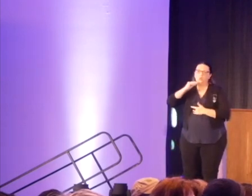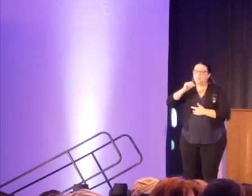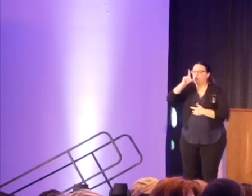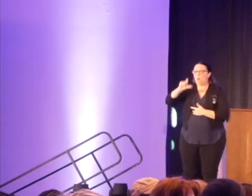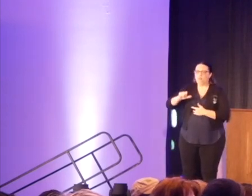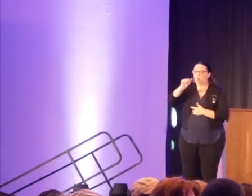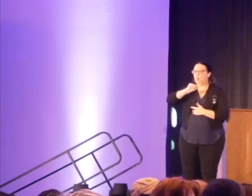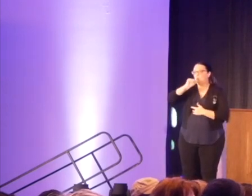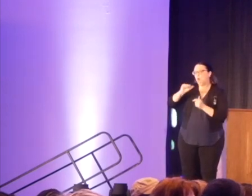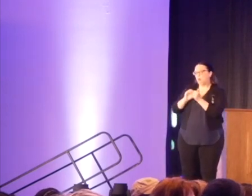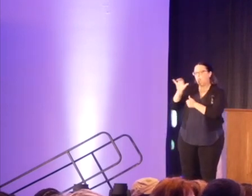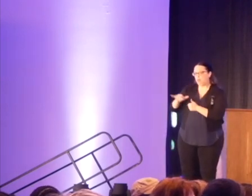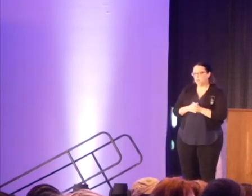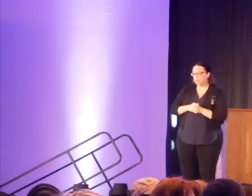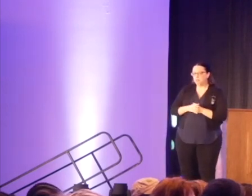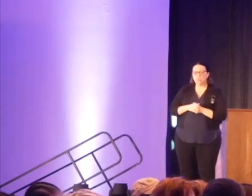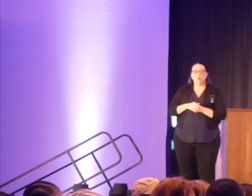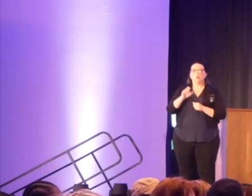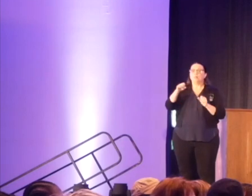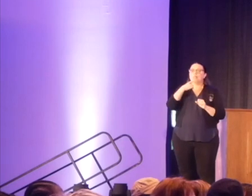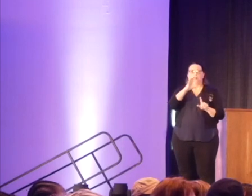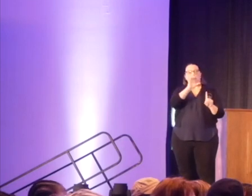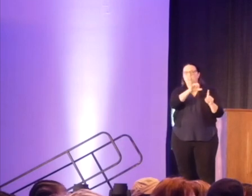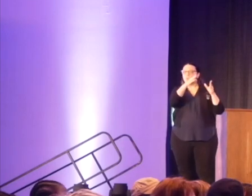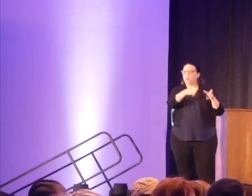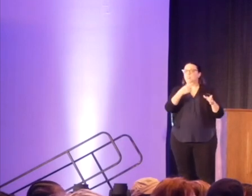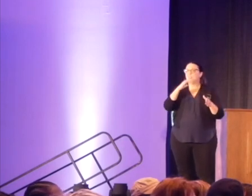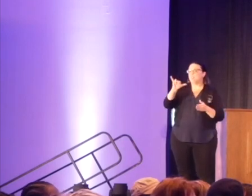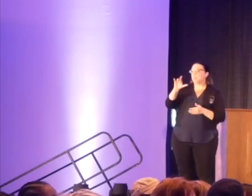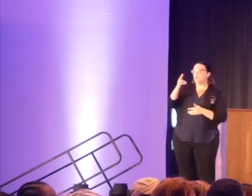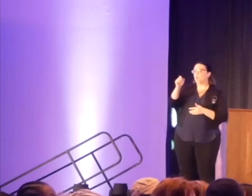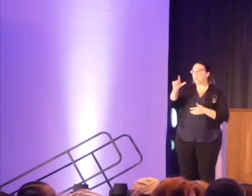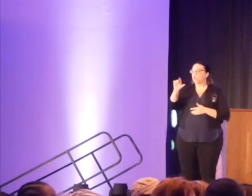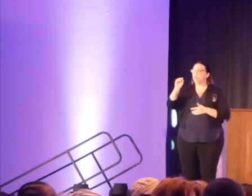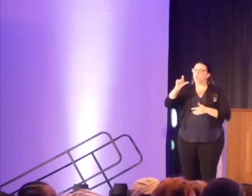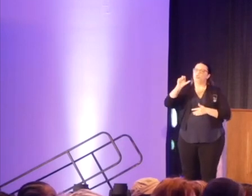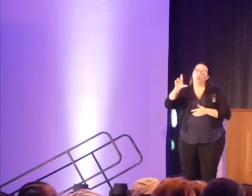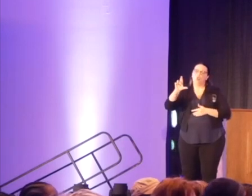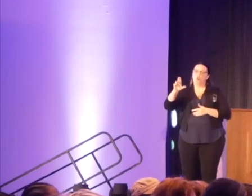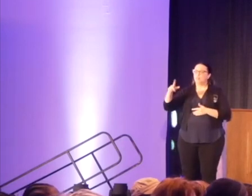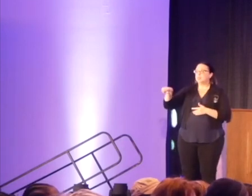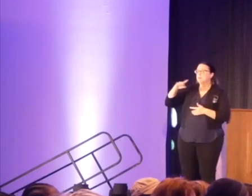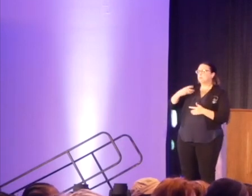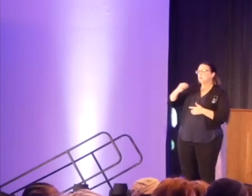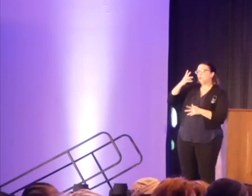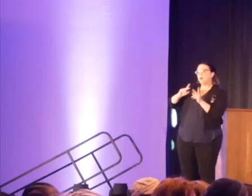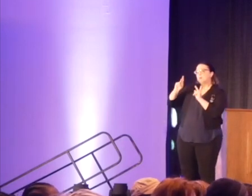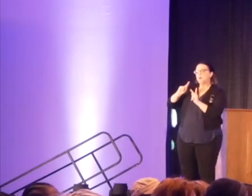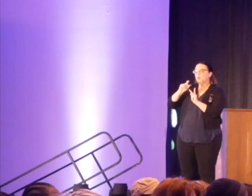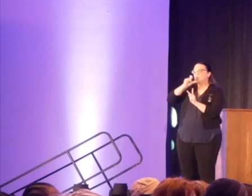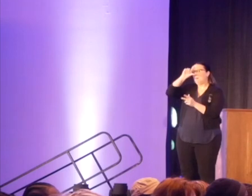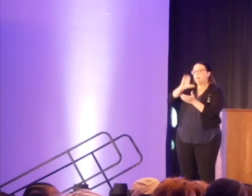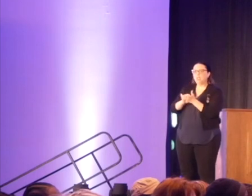So, you could say, well, this person, you know, said this racial slur or they treated you a certain way. They're not going to believe you, especially when that